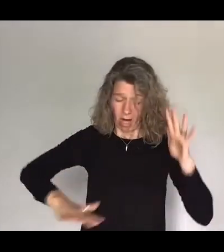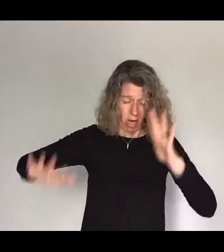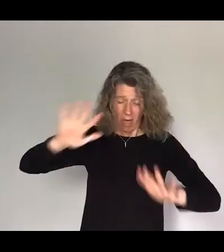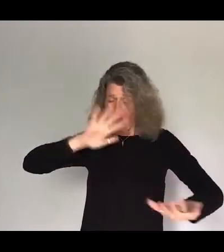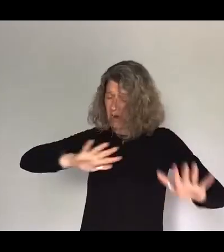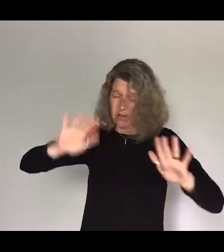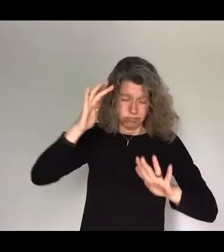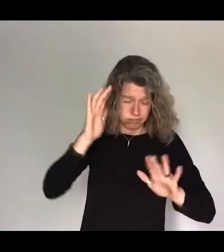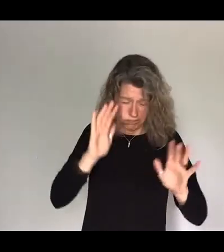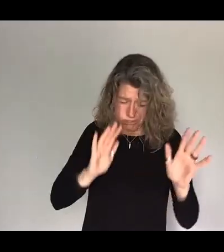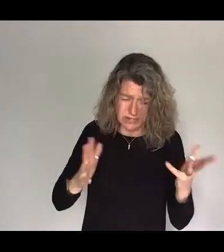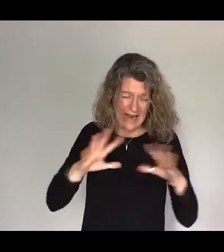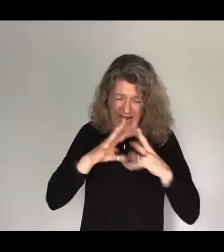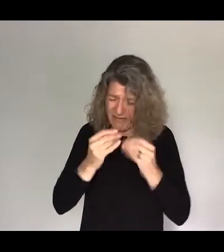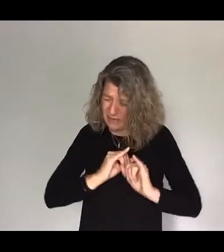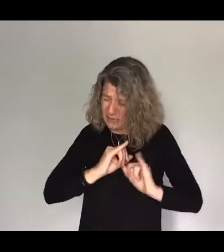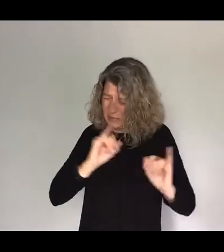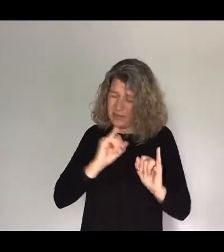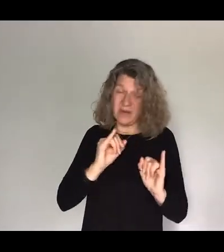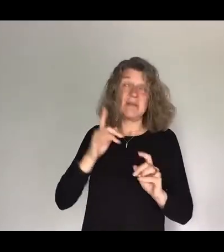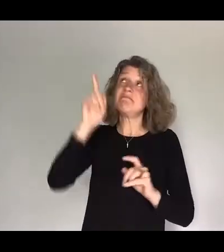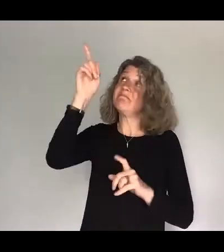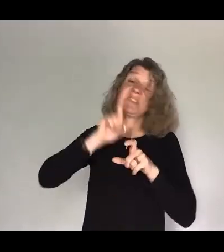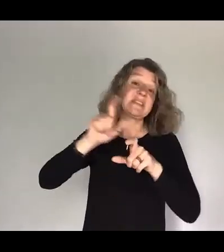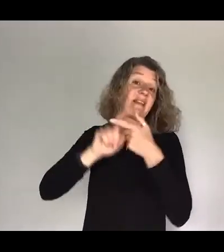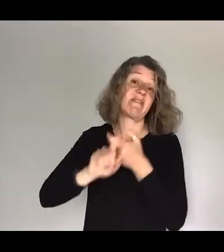God is faithful even when a relationship doesn't work out as you hoped it would